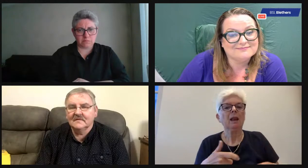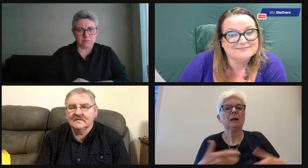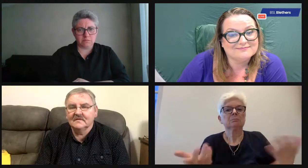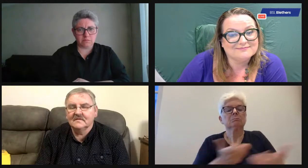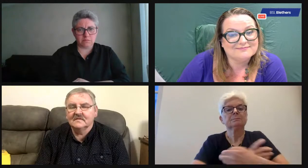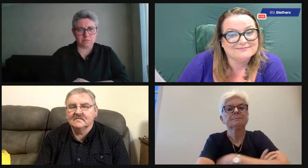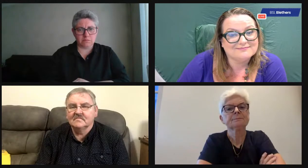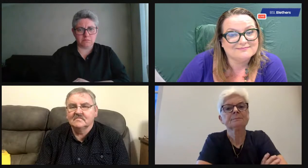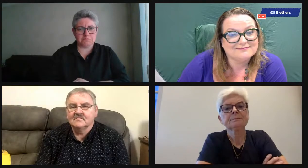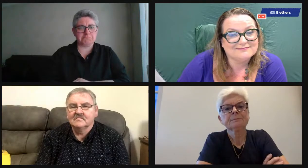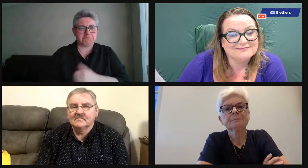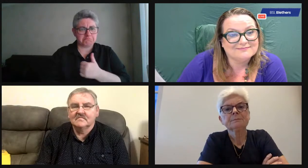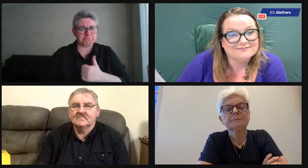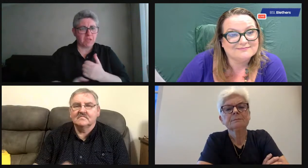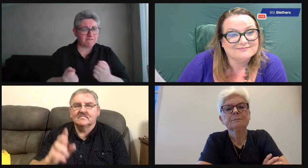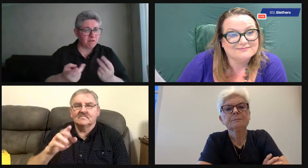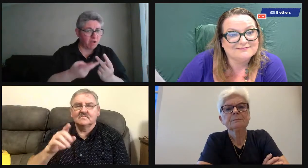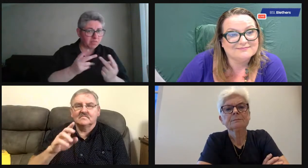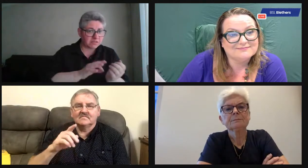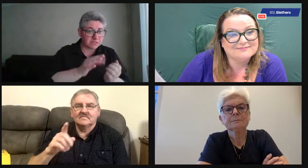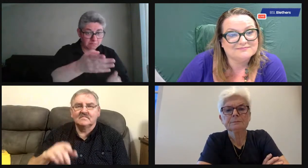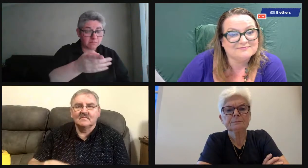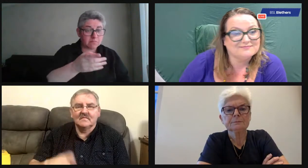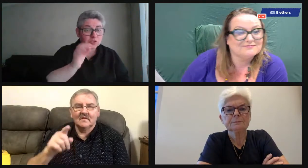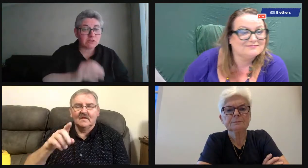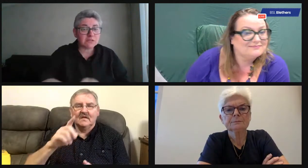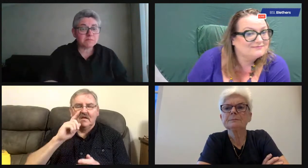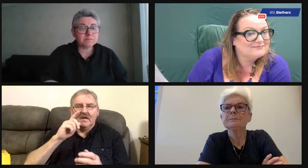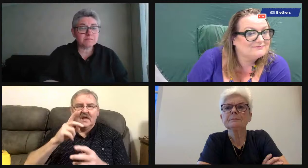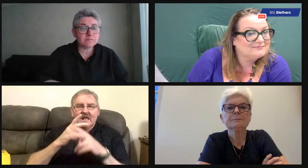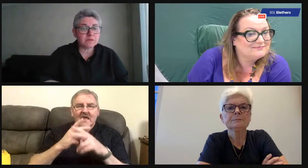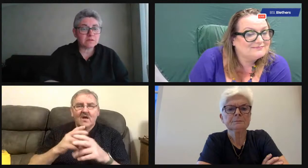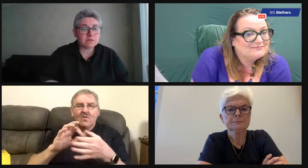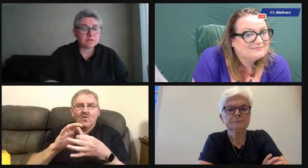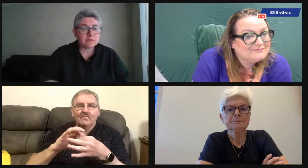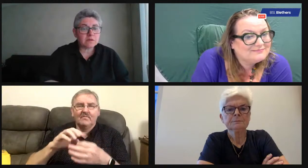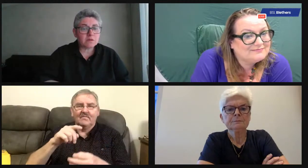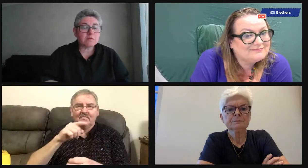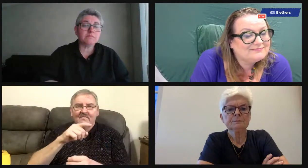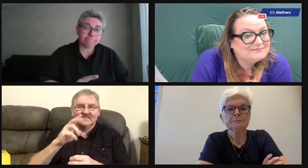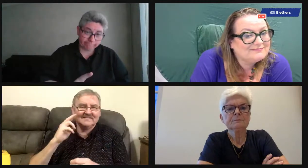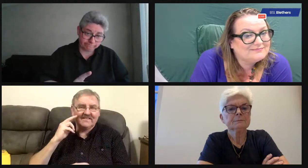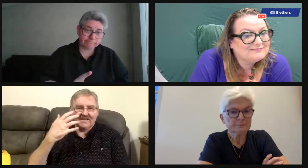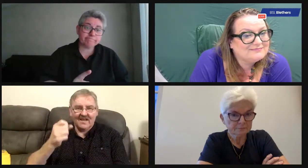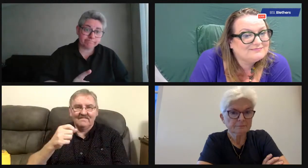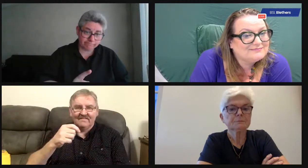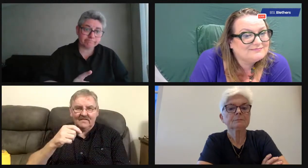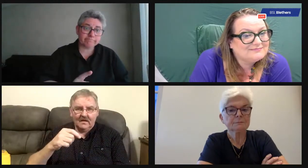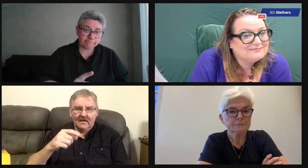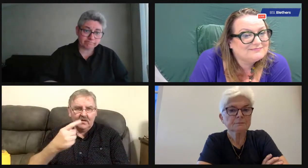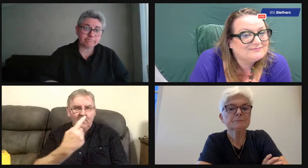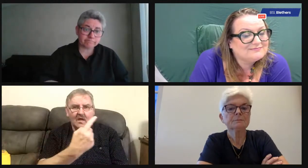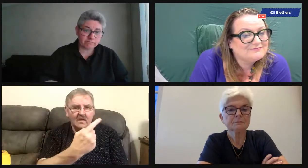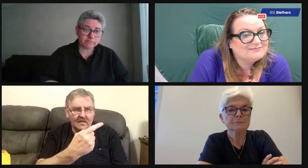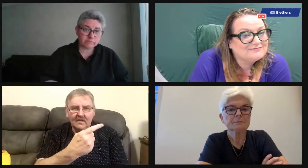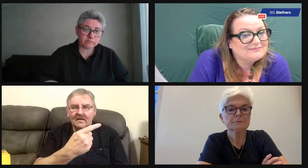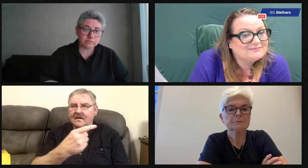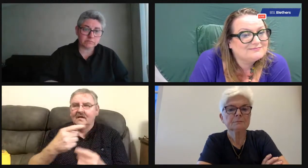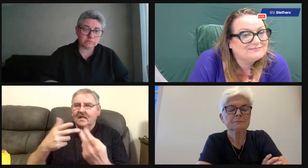time. If you like people, go and do it. Great tip. Geri? Yeah, Avro would say within the